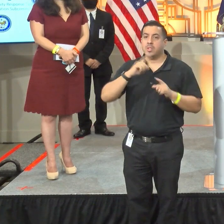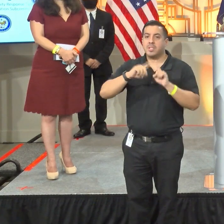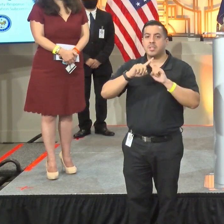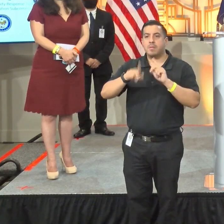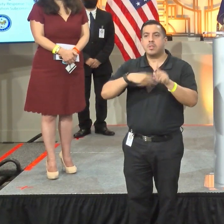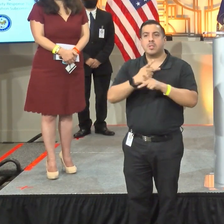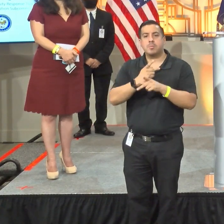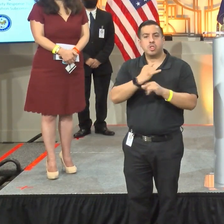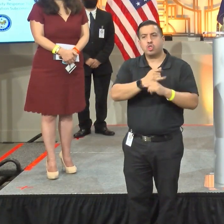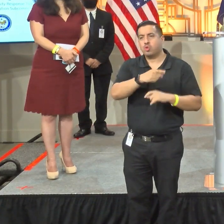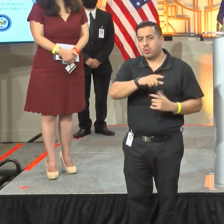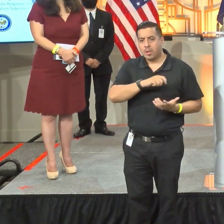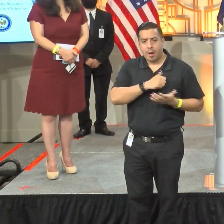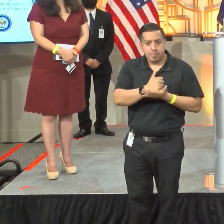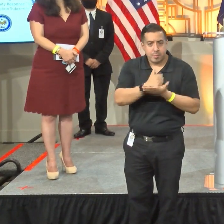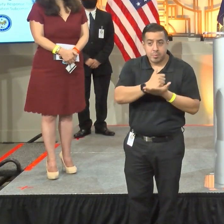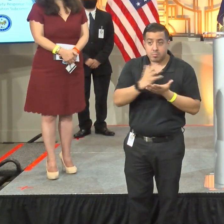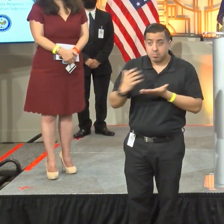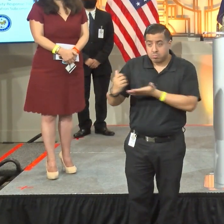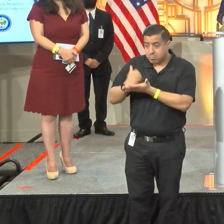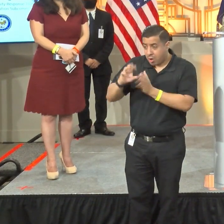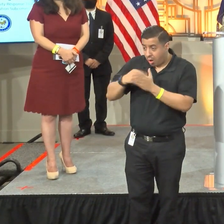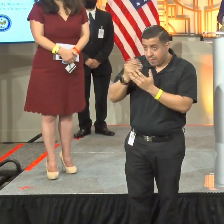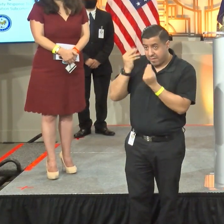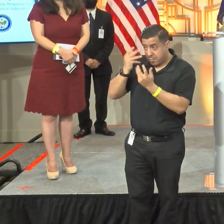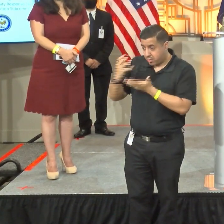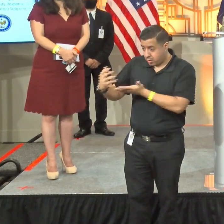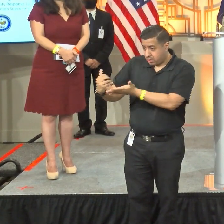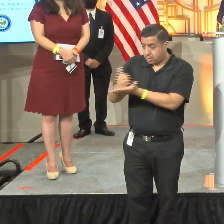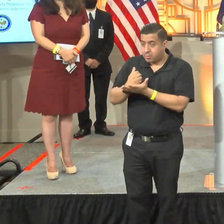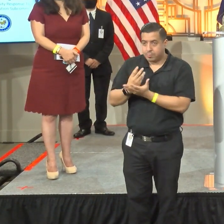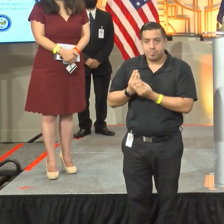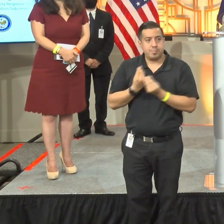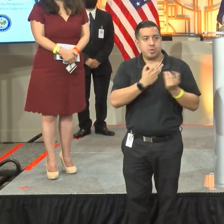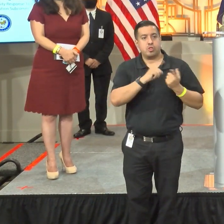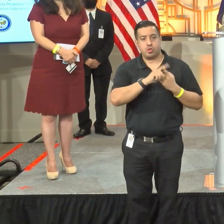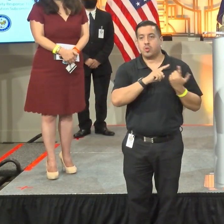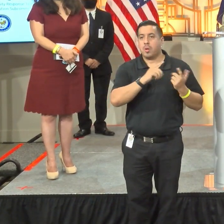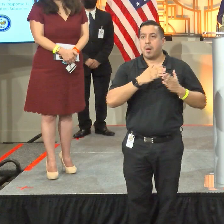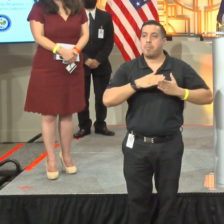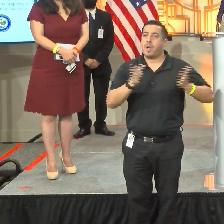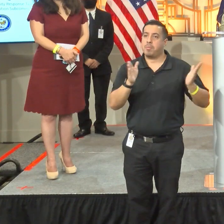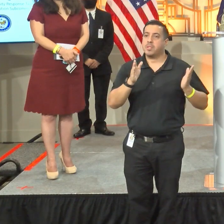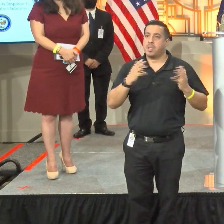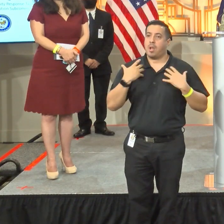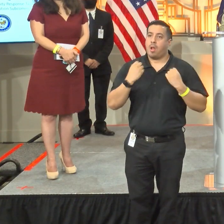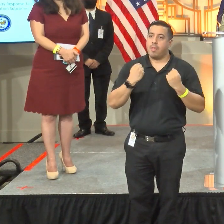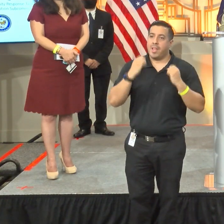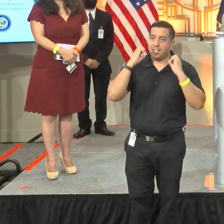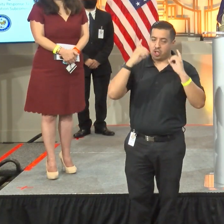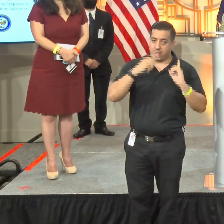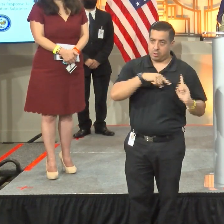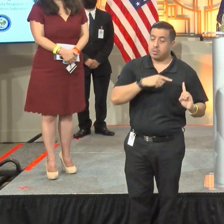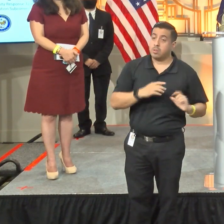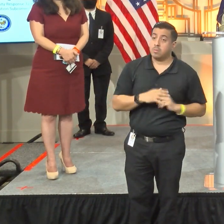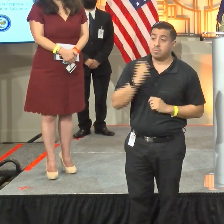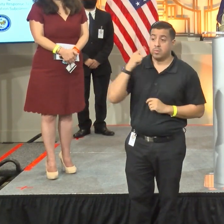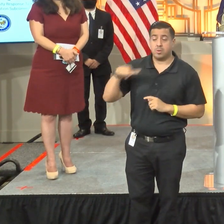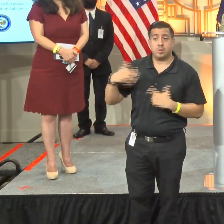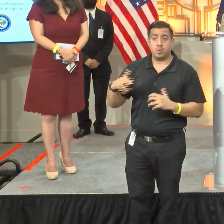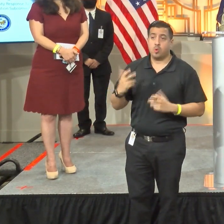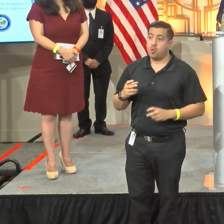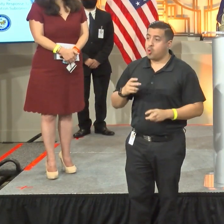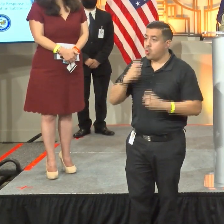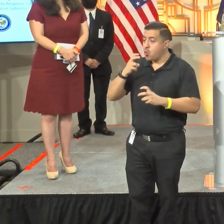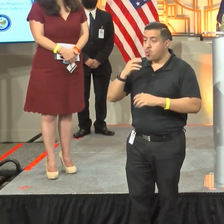institutions to gather information to tailor public health education and wraparound services. And this is a rigorous program